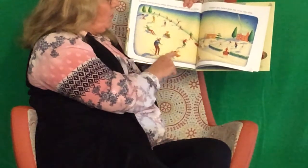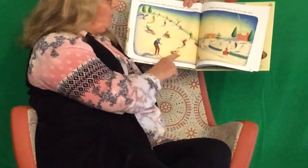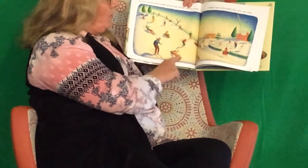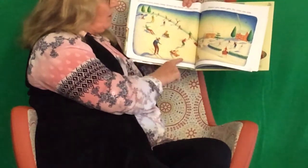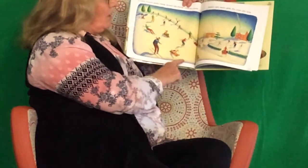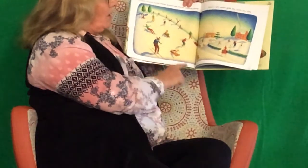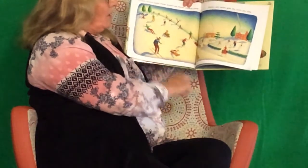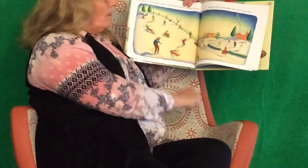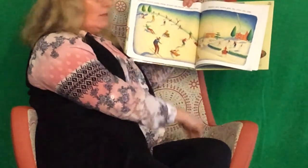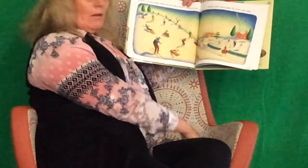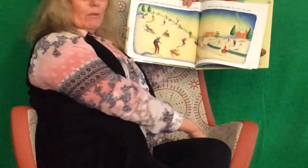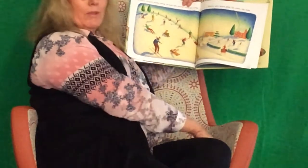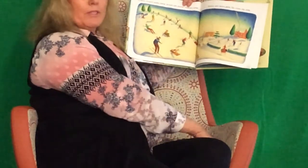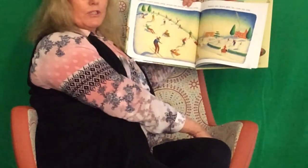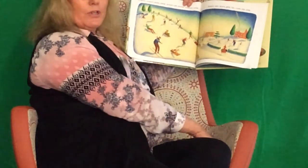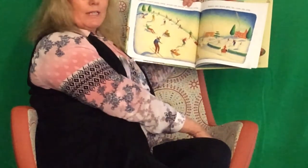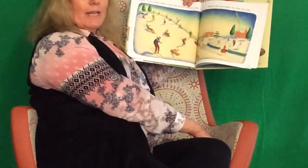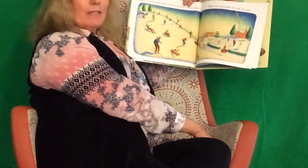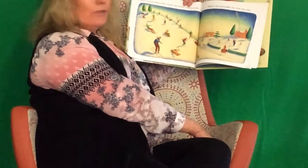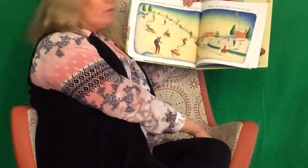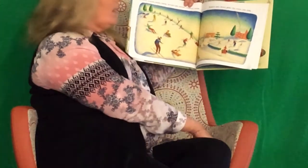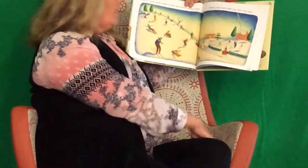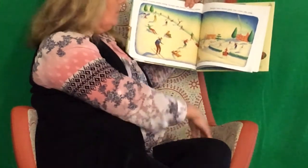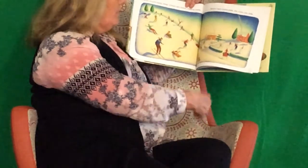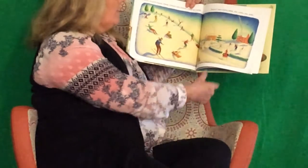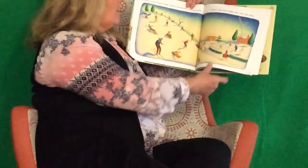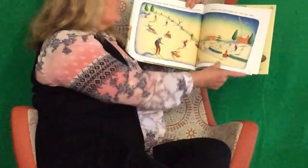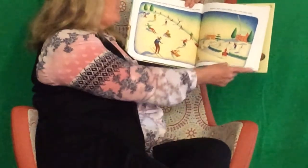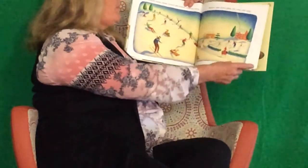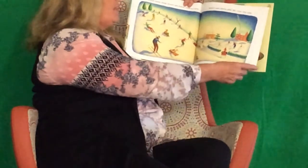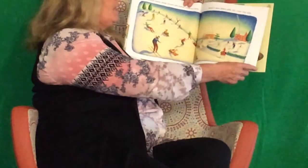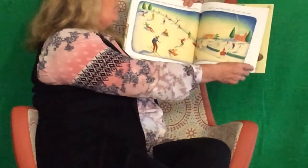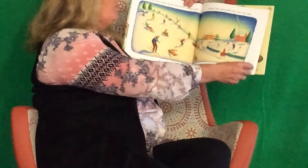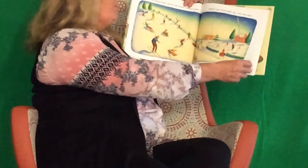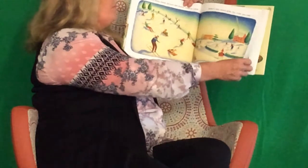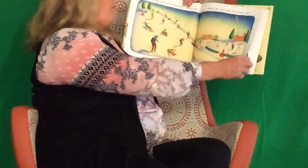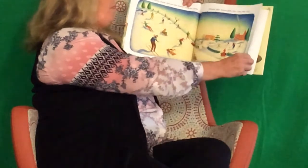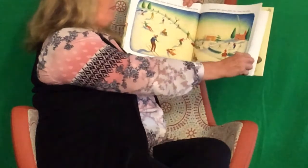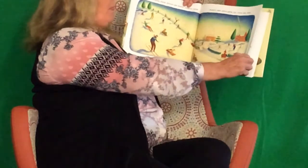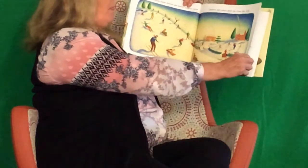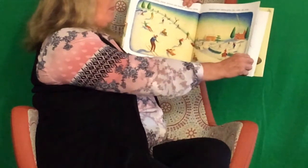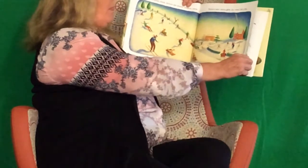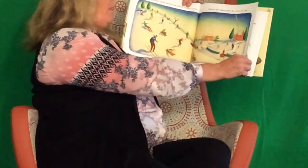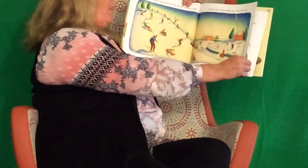snow? The snow's landed on the nice great big hill.